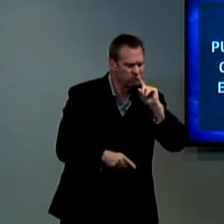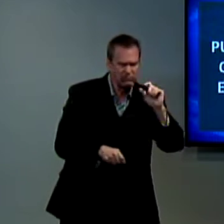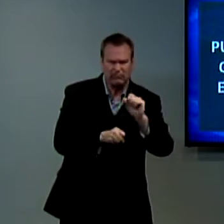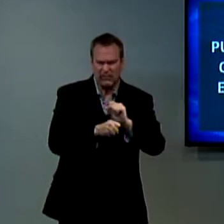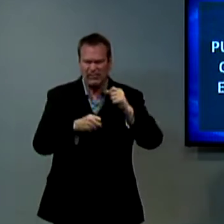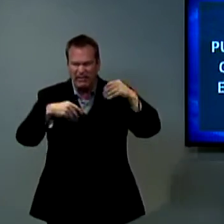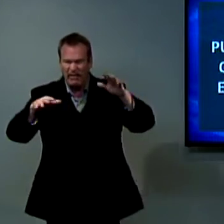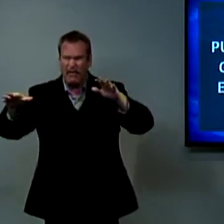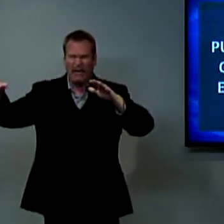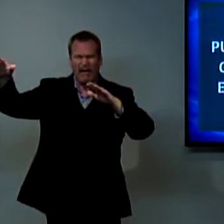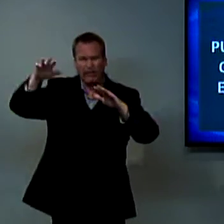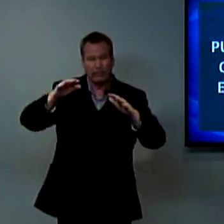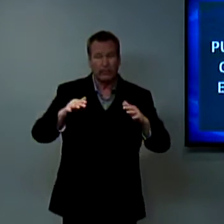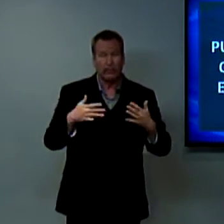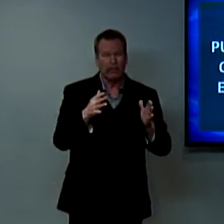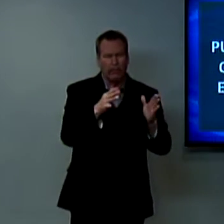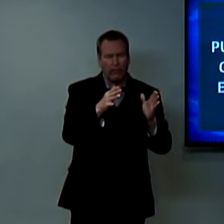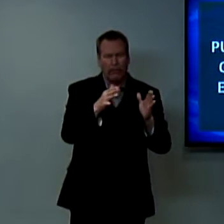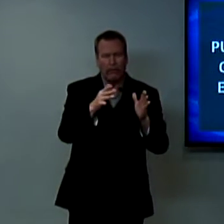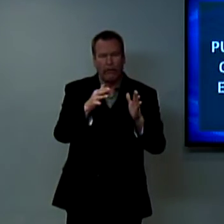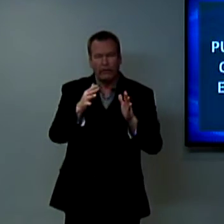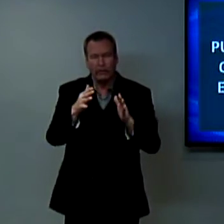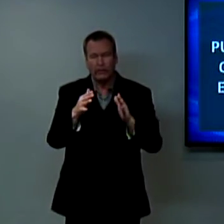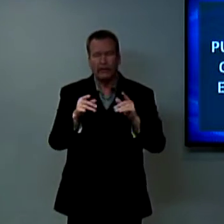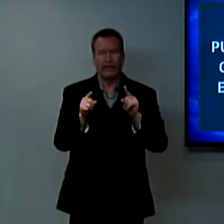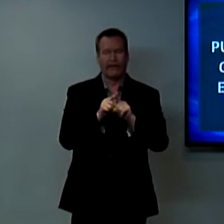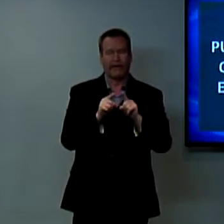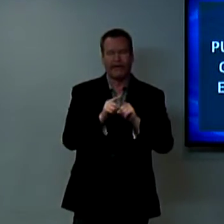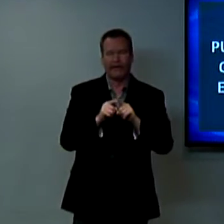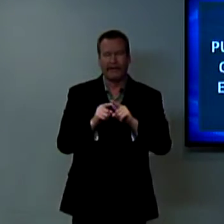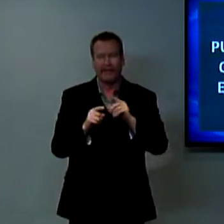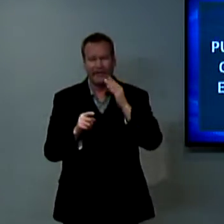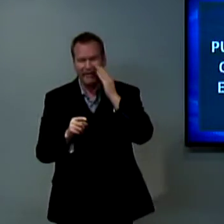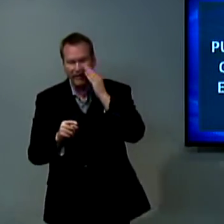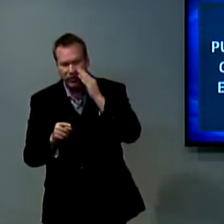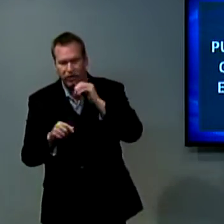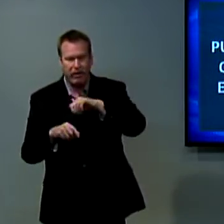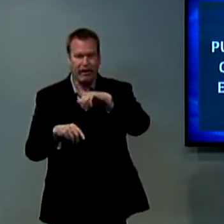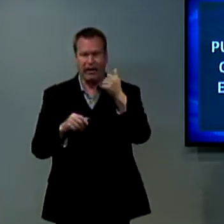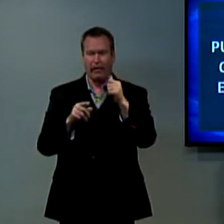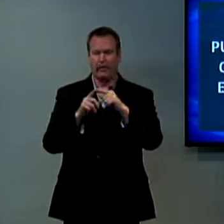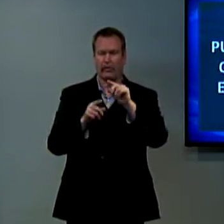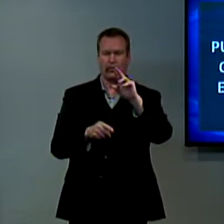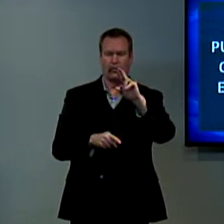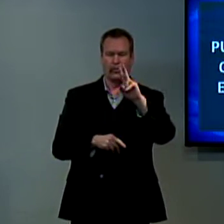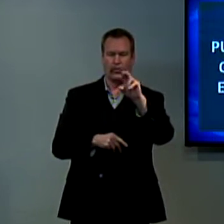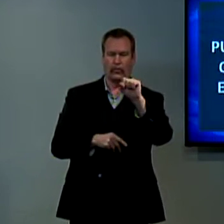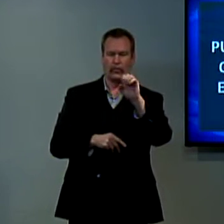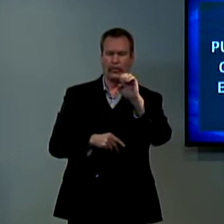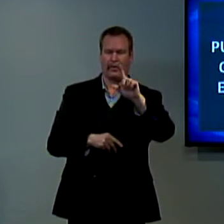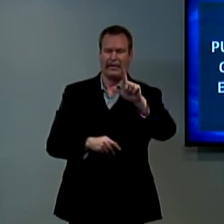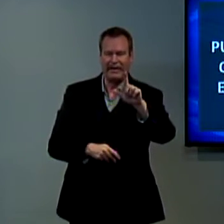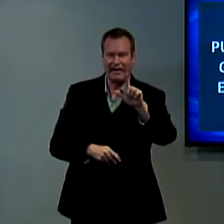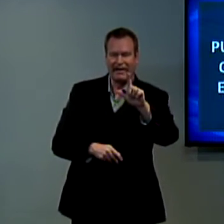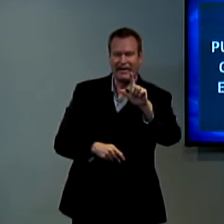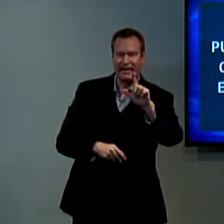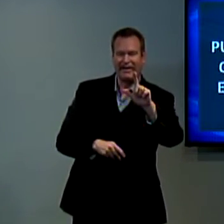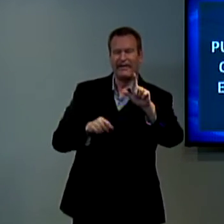It happened way back in the 1800s. And again, it happened in our times with